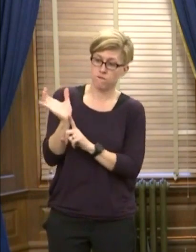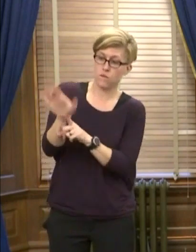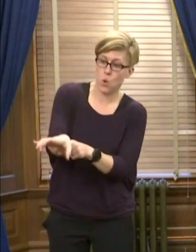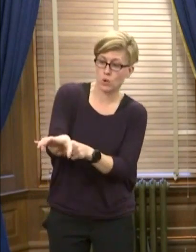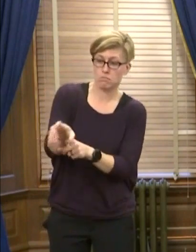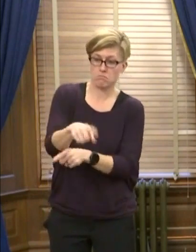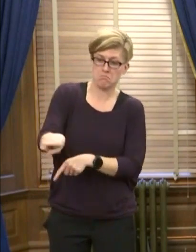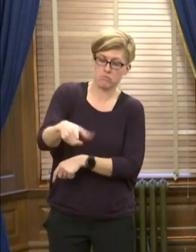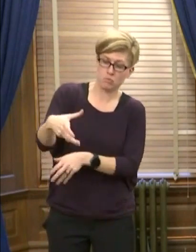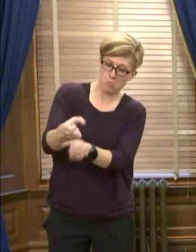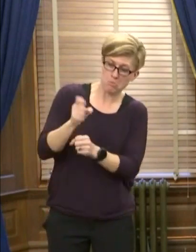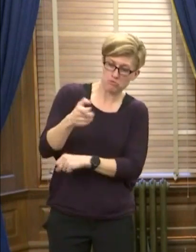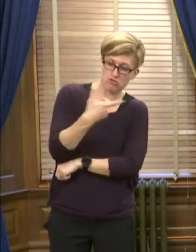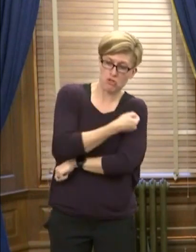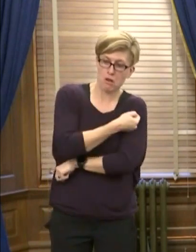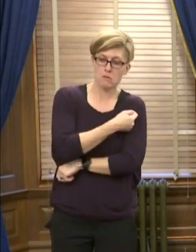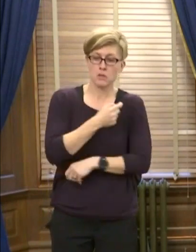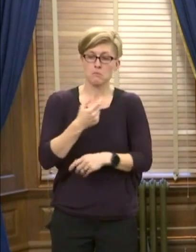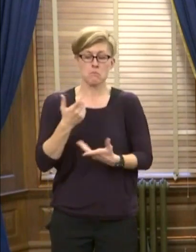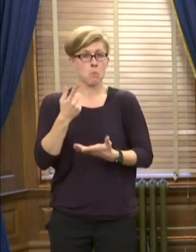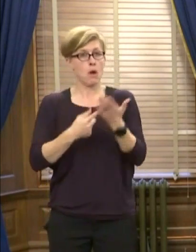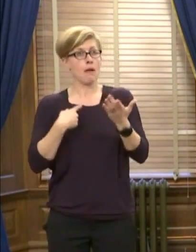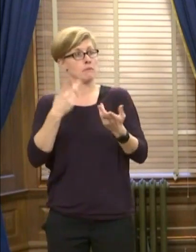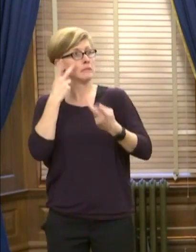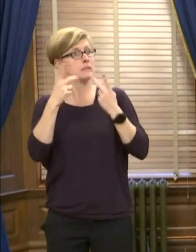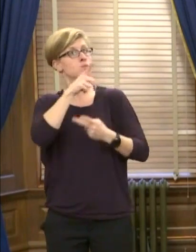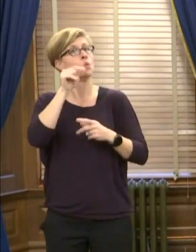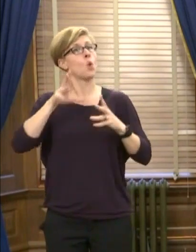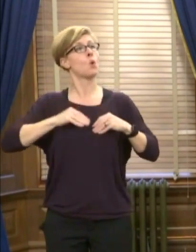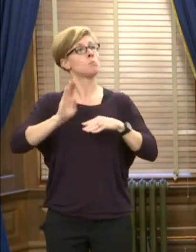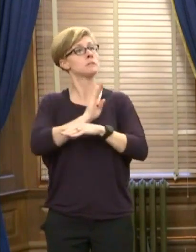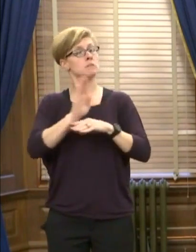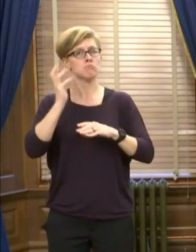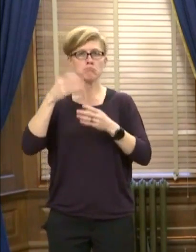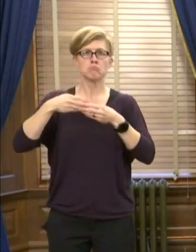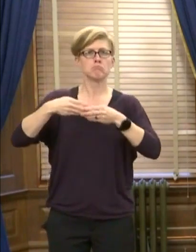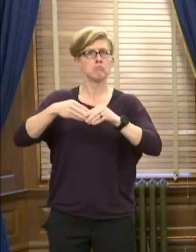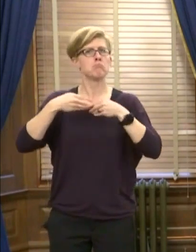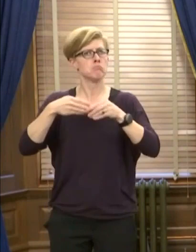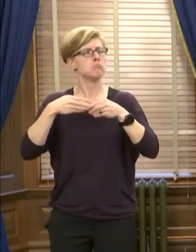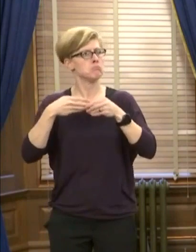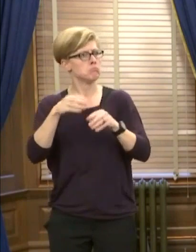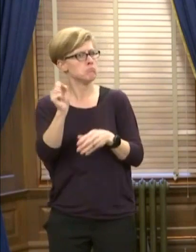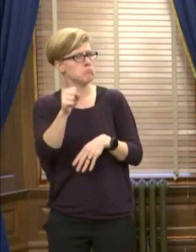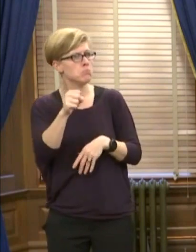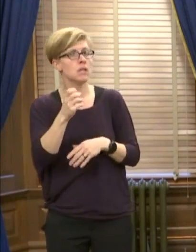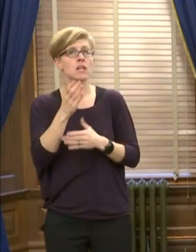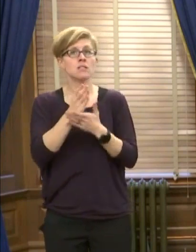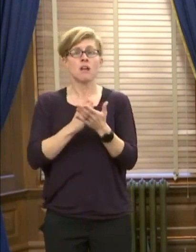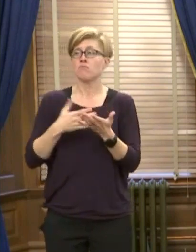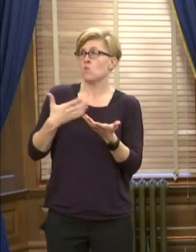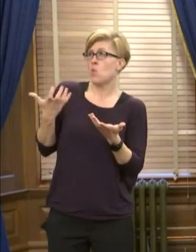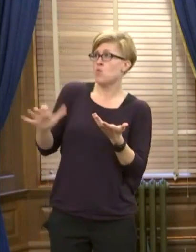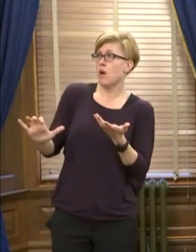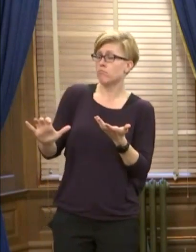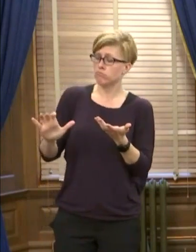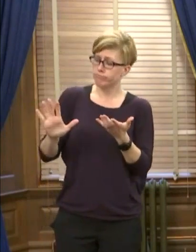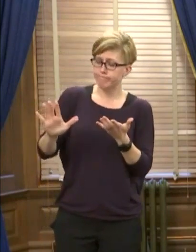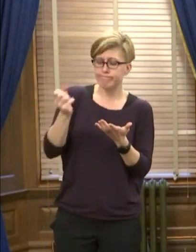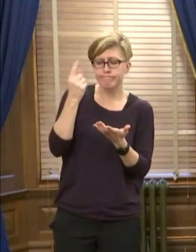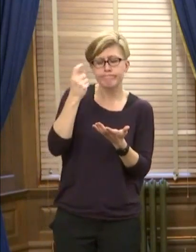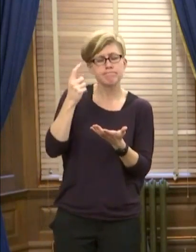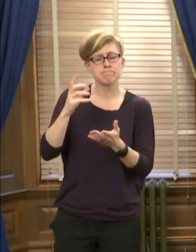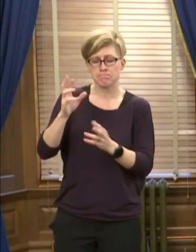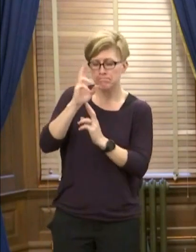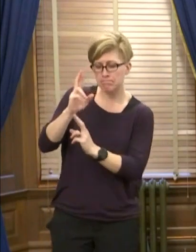they've been incredibly flexible and recognizing that some people may choose not to, and they're accommodating